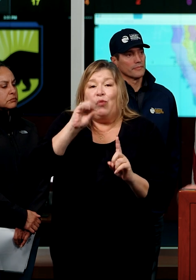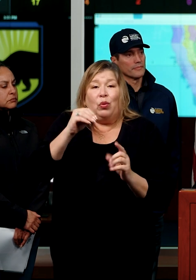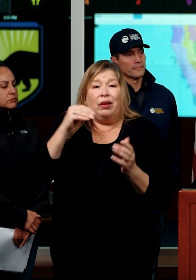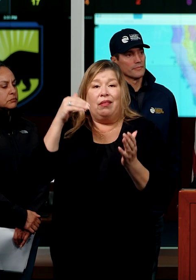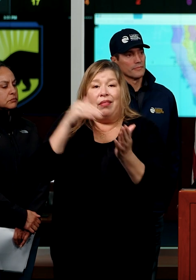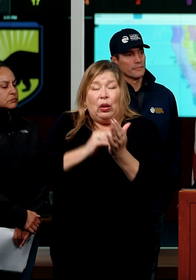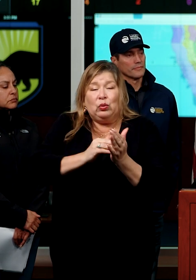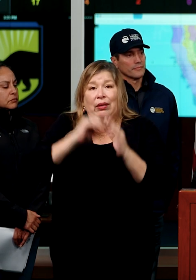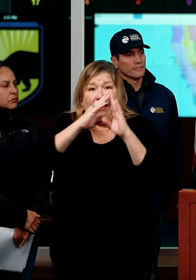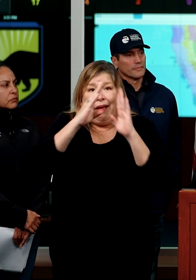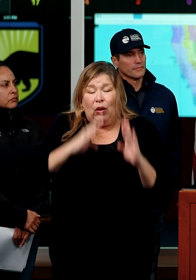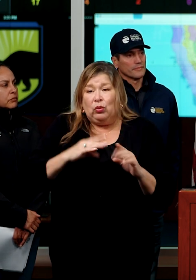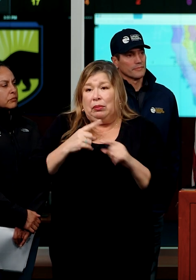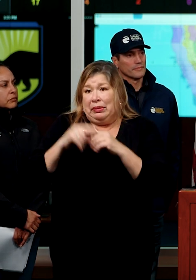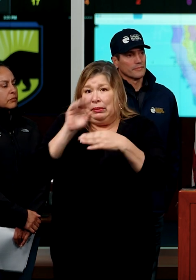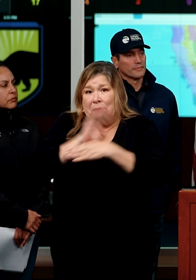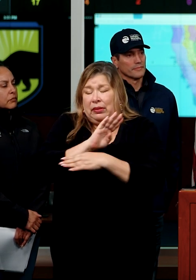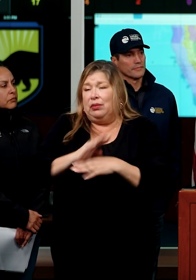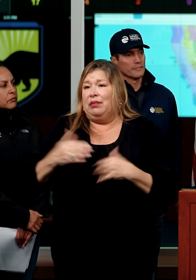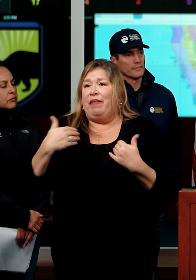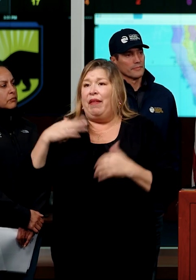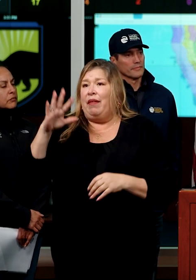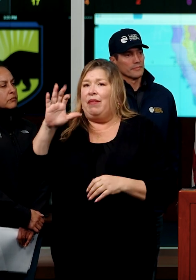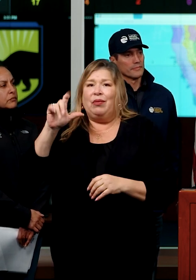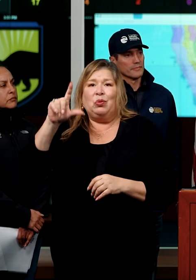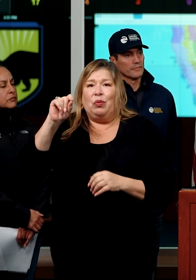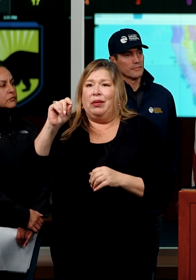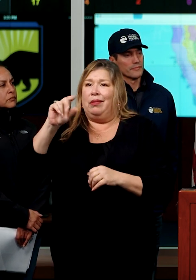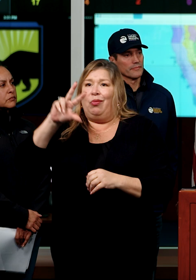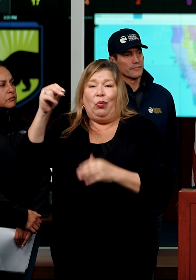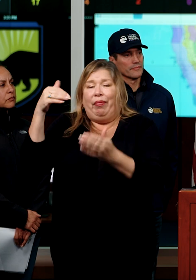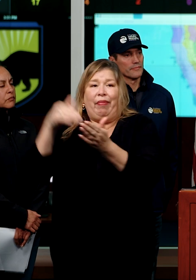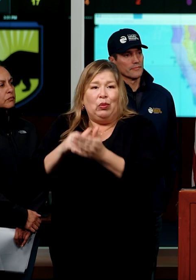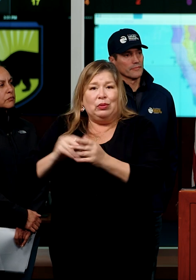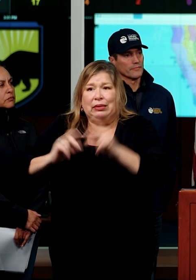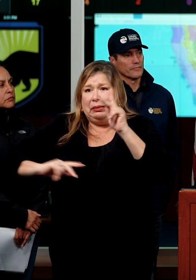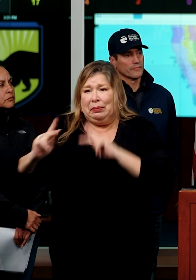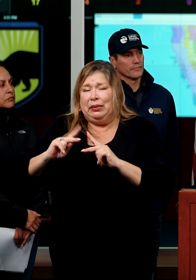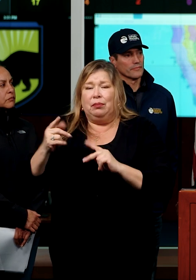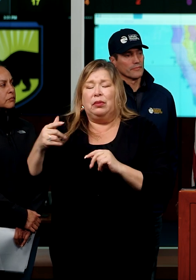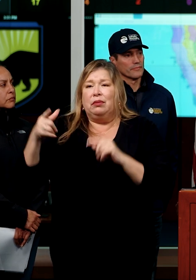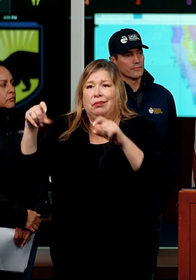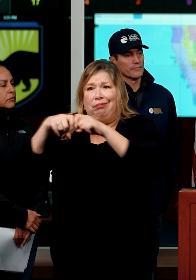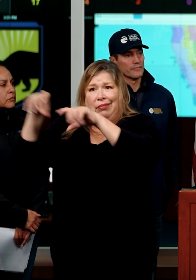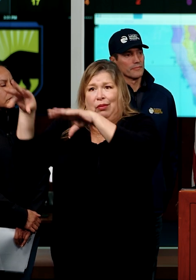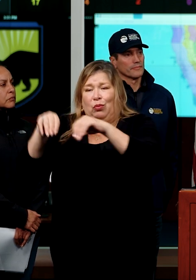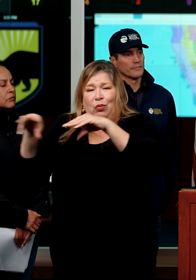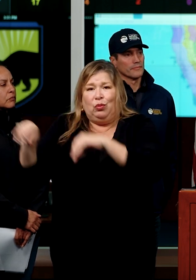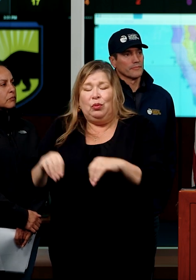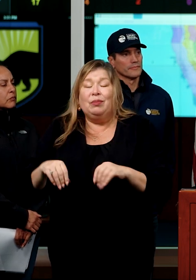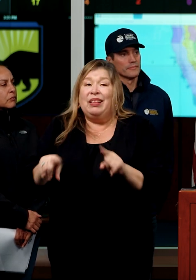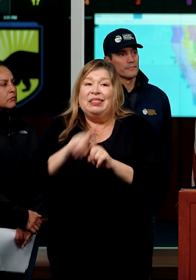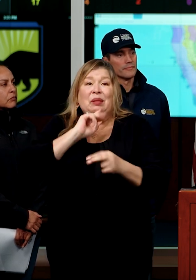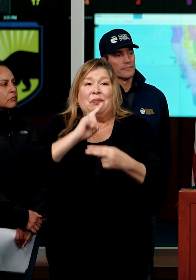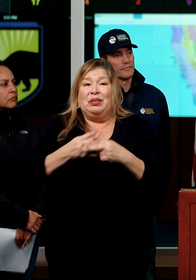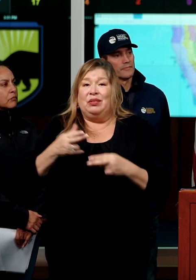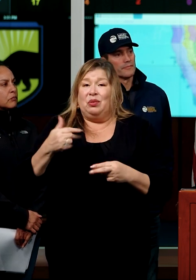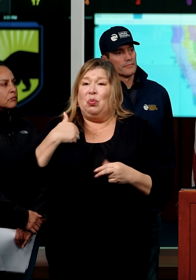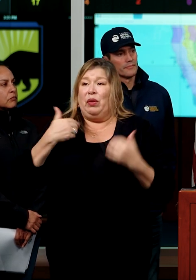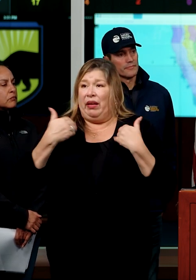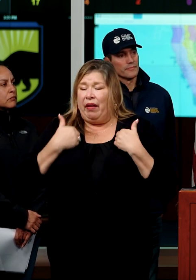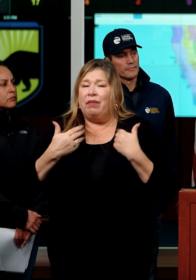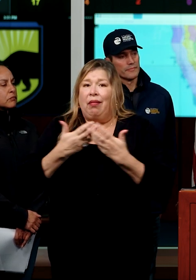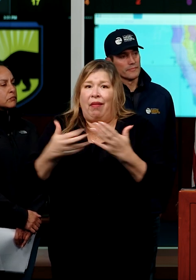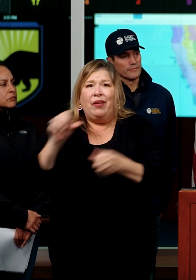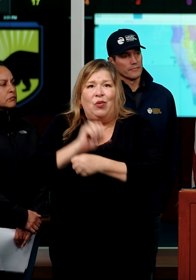520,000, 30,000 folks. Uh, we still have, uh, work to do, as Director Ward mentioned, uh, to get